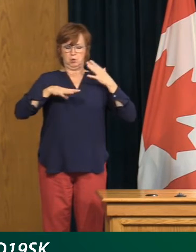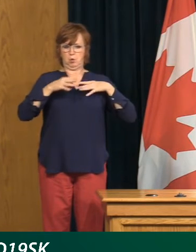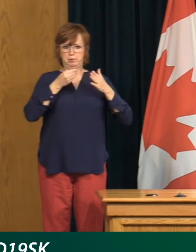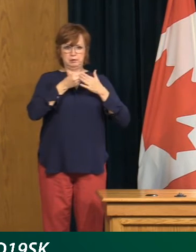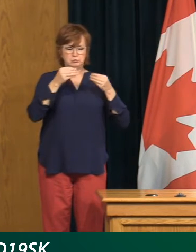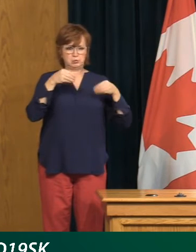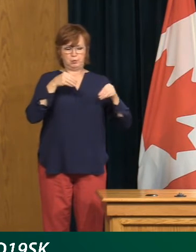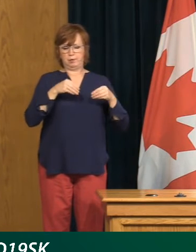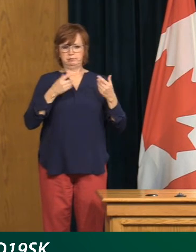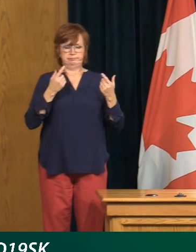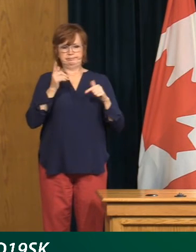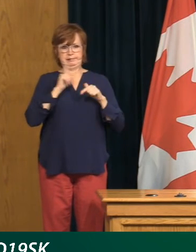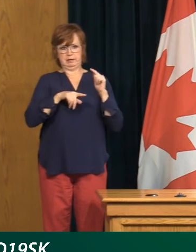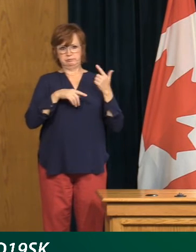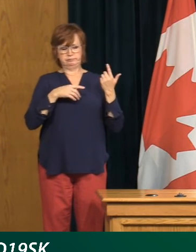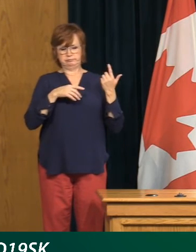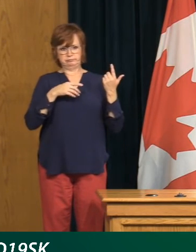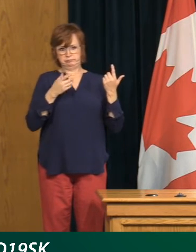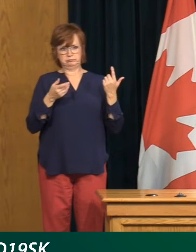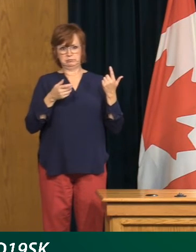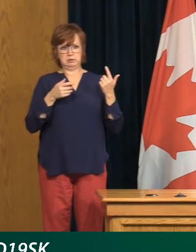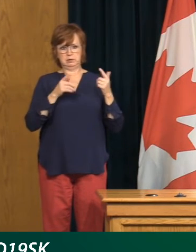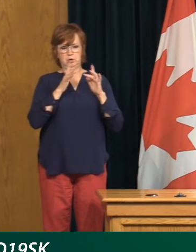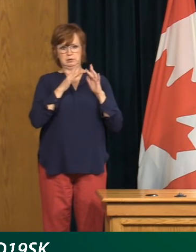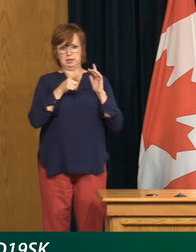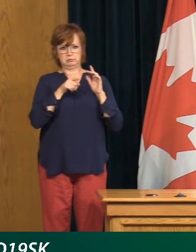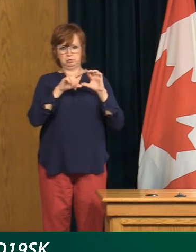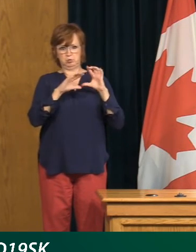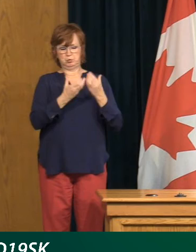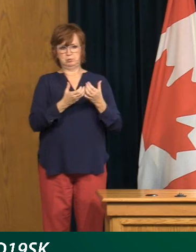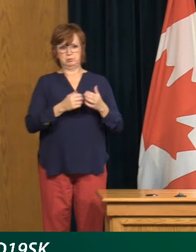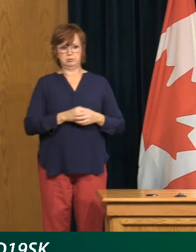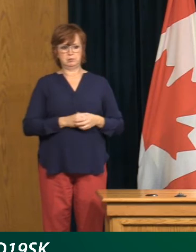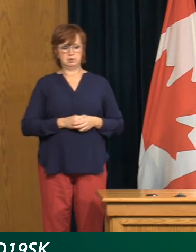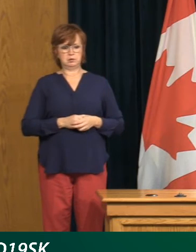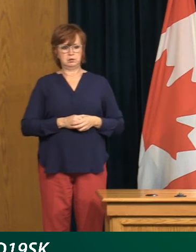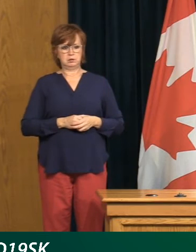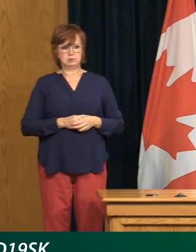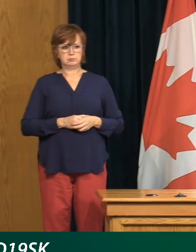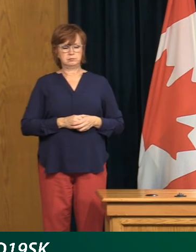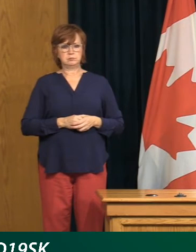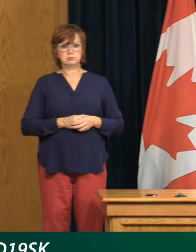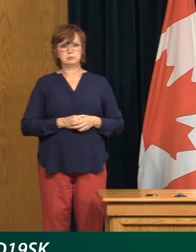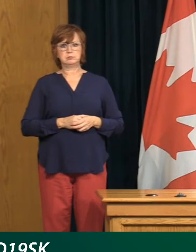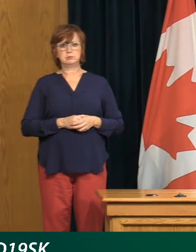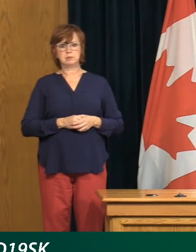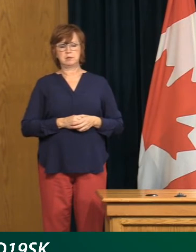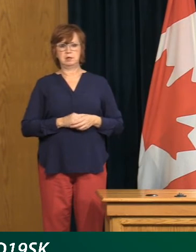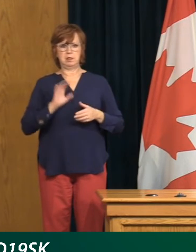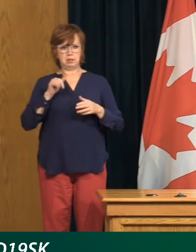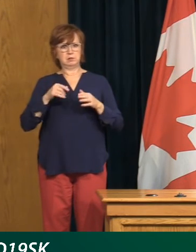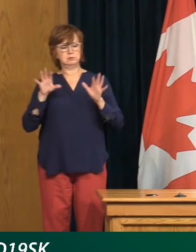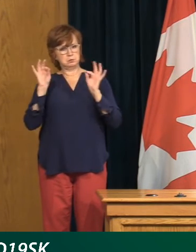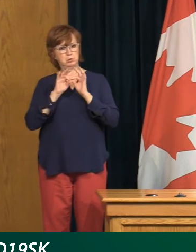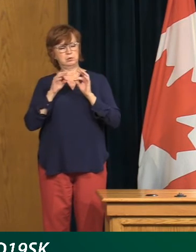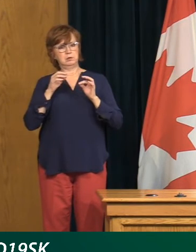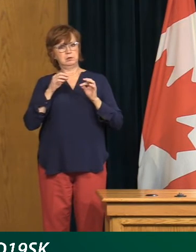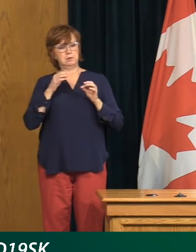public service announcement. And that, again, is the value that all of us, in my view, should have the COVID app downloaded.